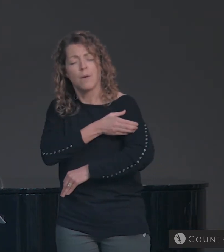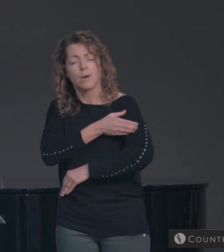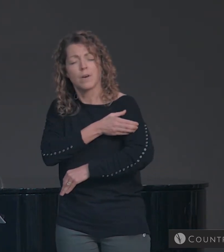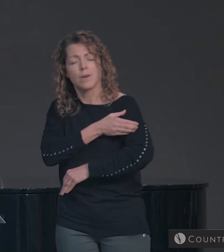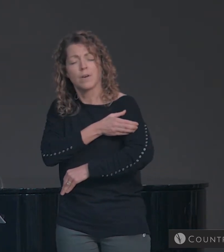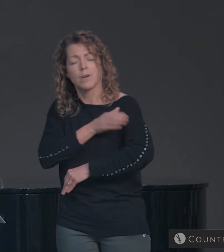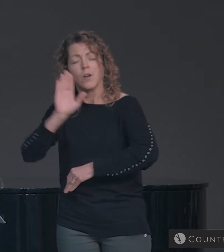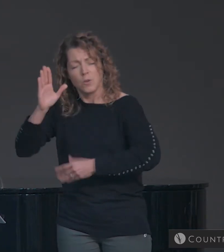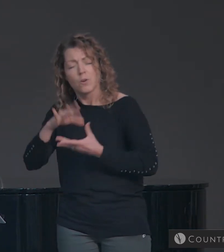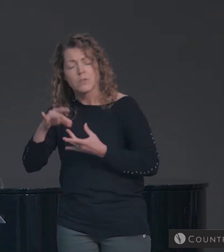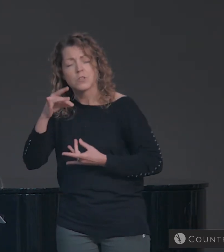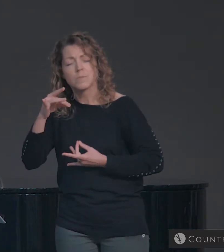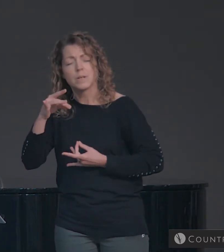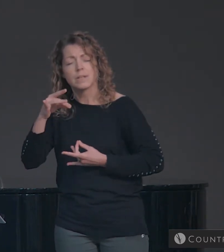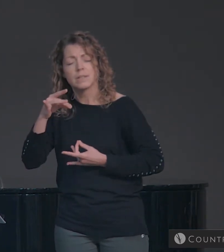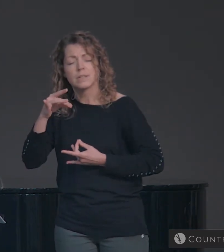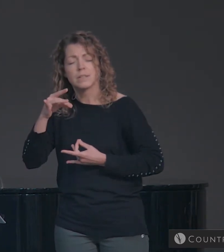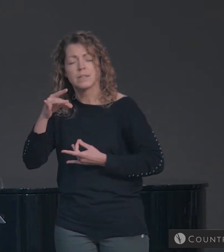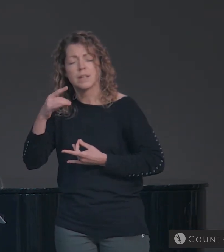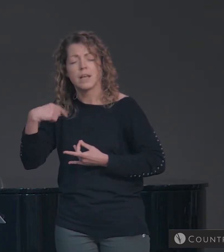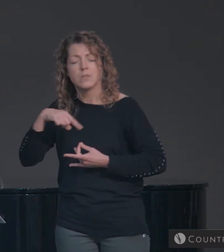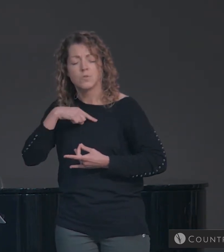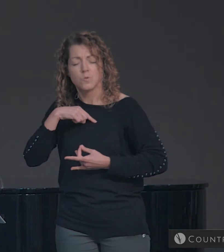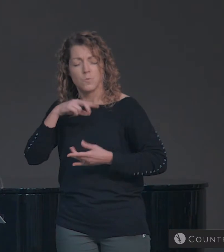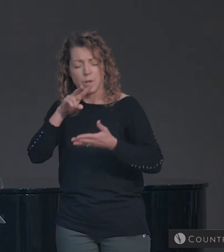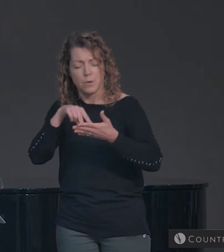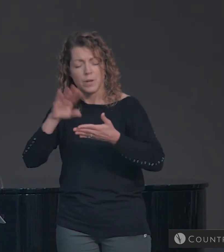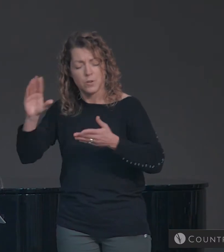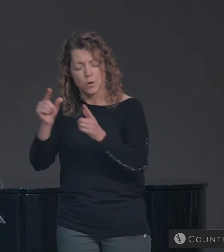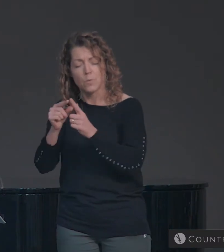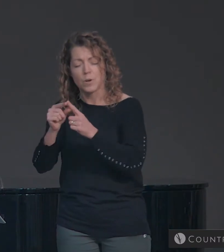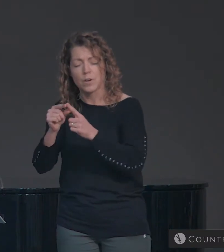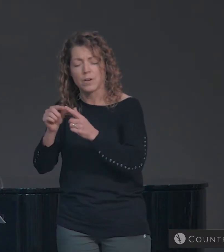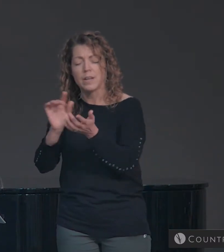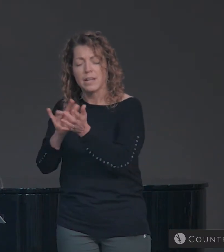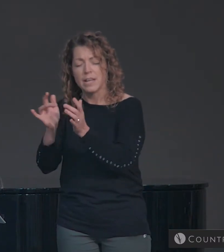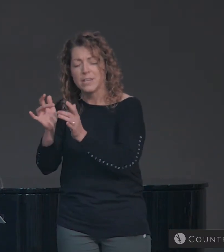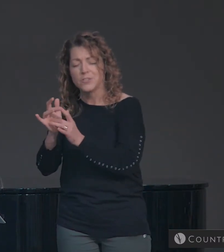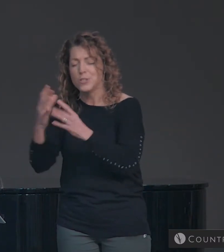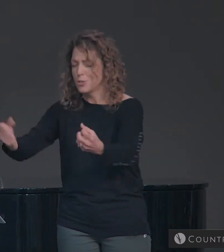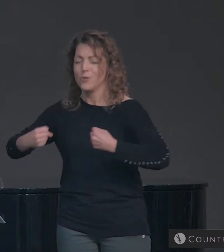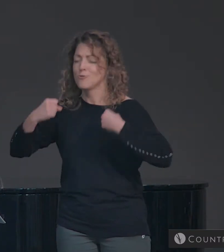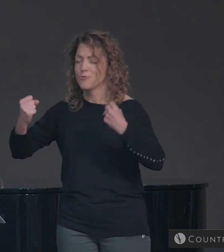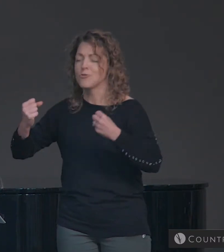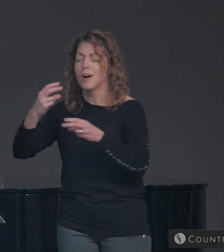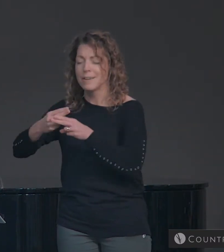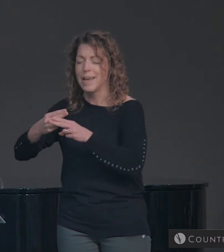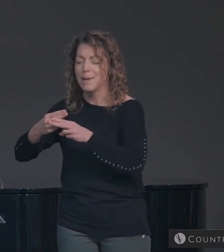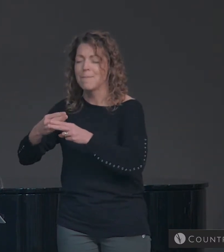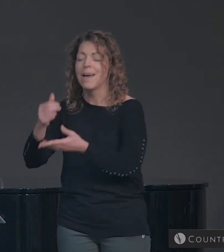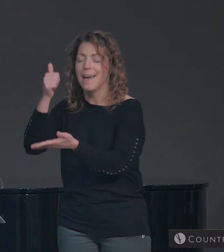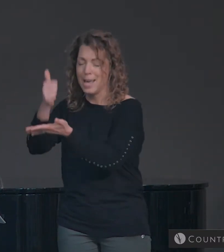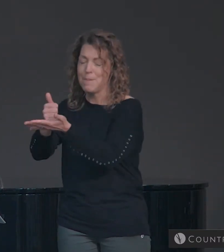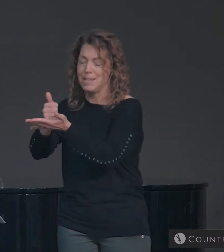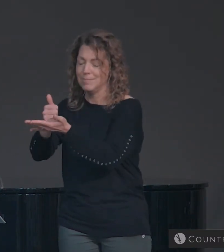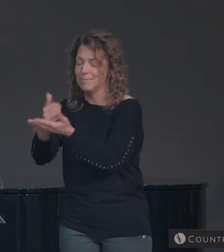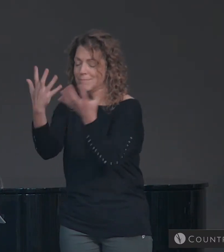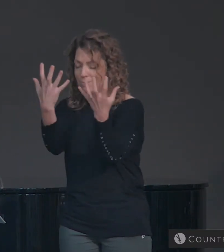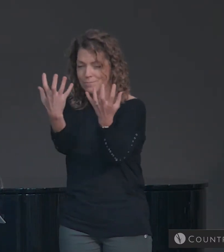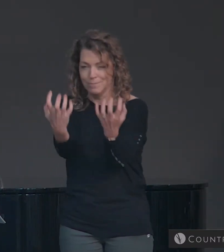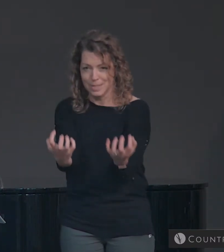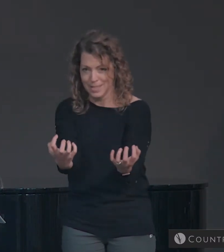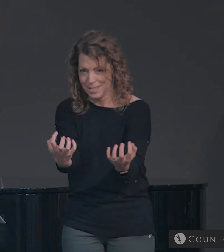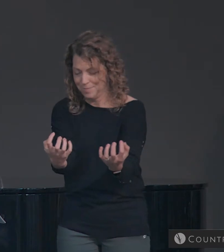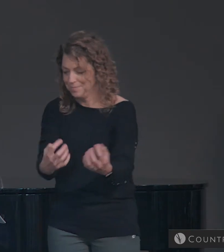spirit as we read your word. In Jesus' strong name that we pray, amen. You may be seated.